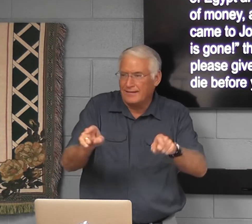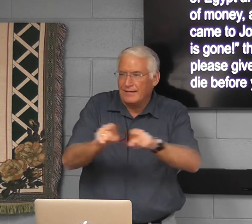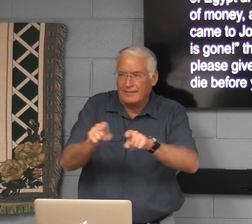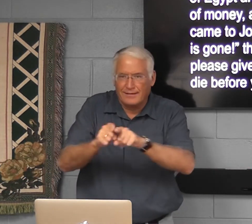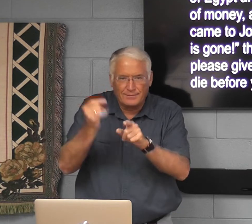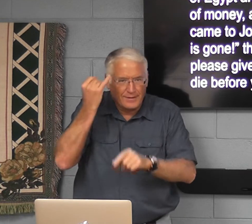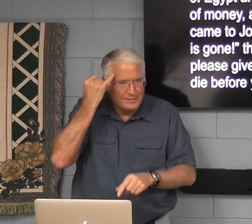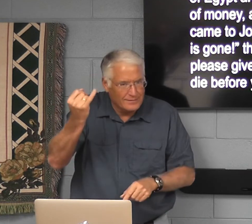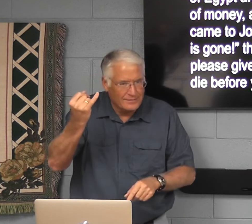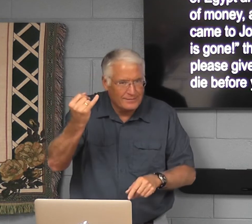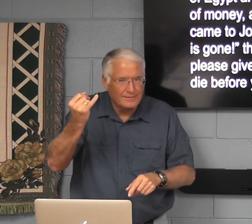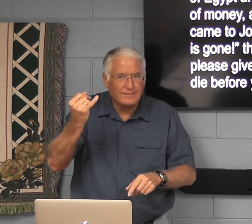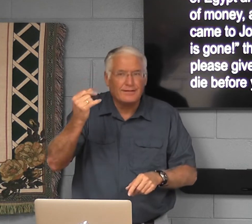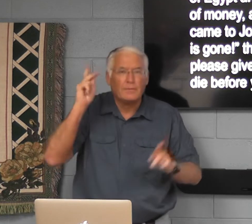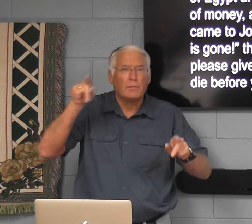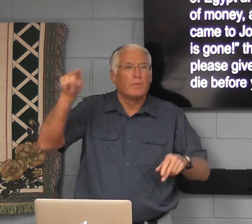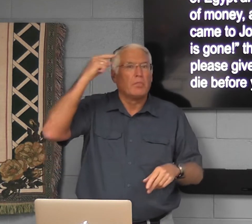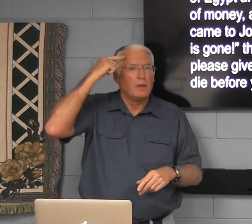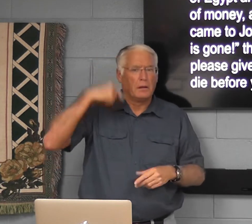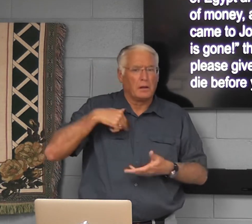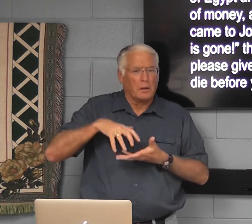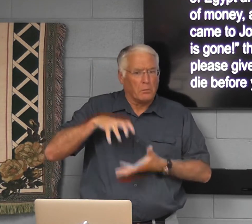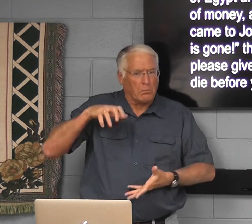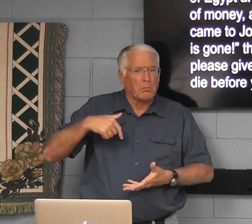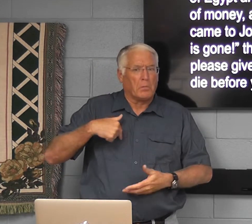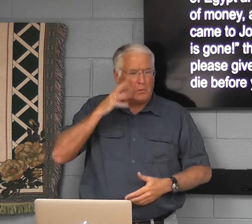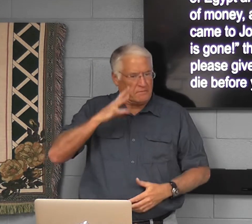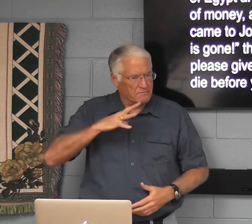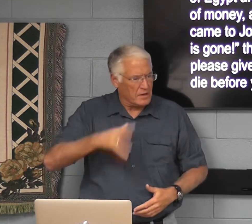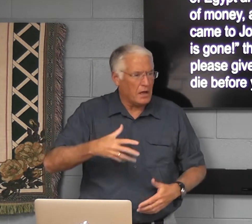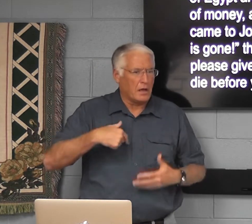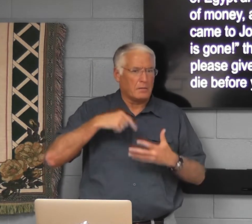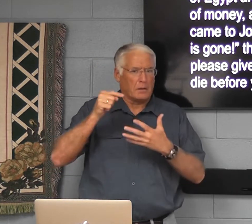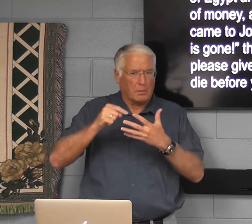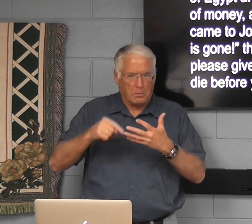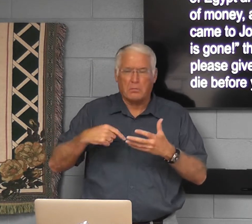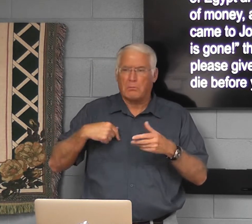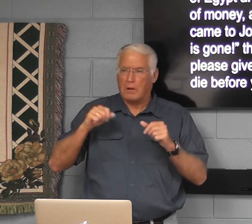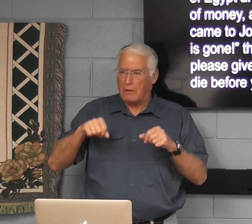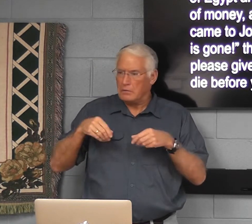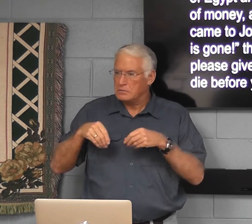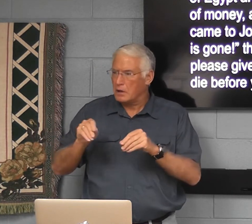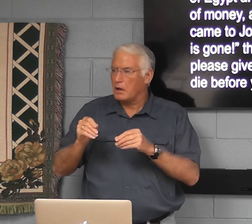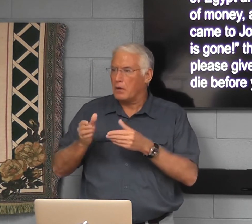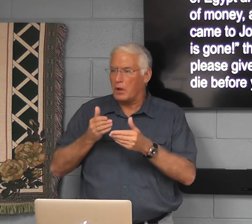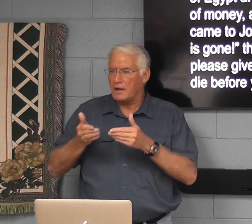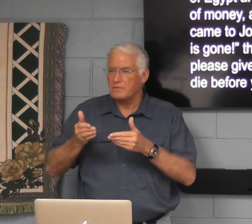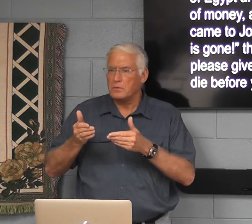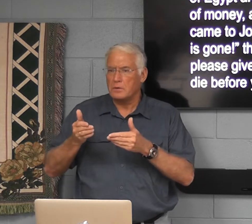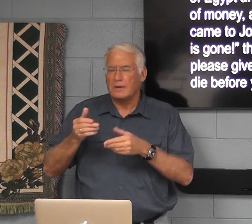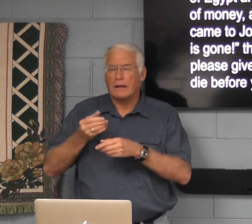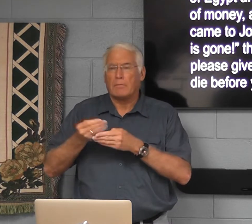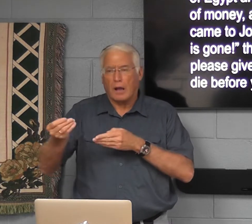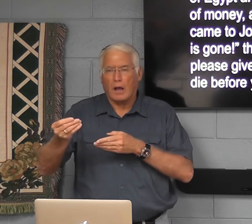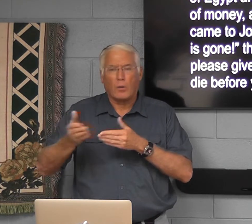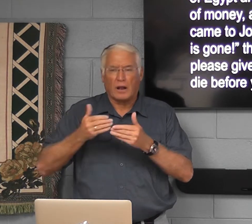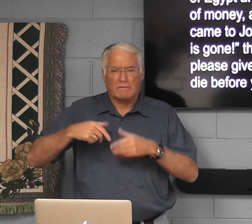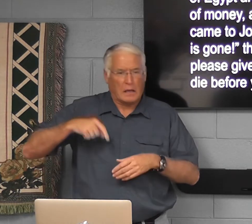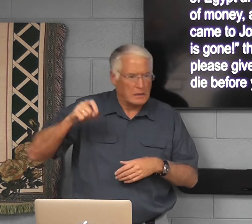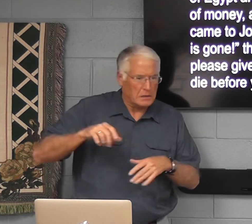be gone. It's the same idea. You know, people think, oh, I have riches, I'll be fine. You know,